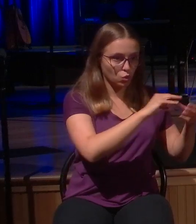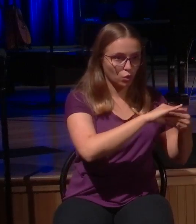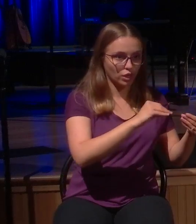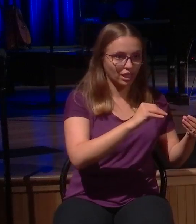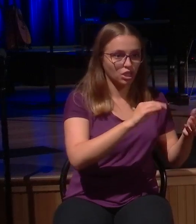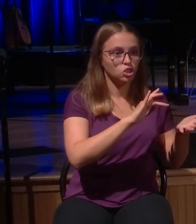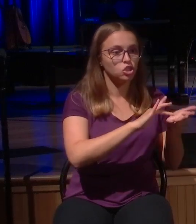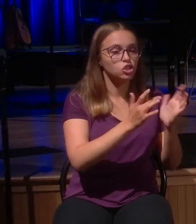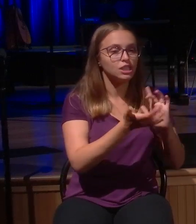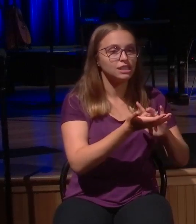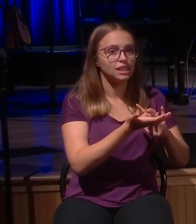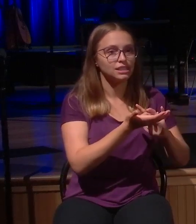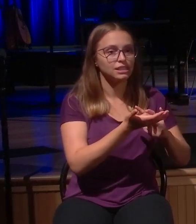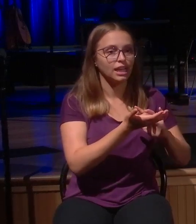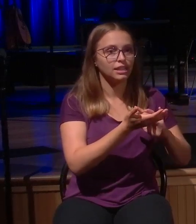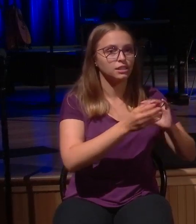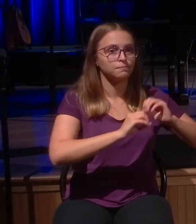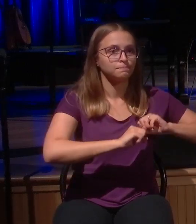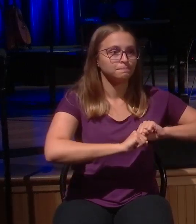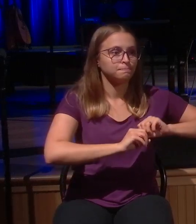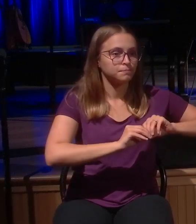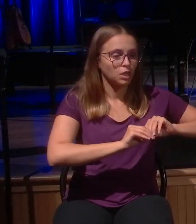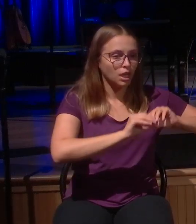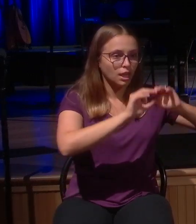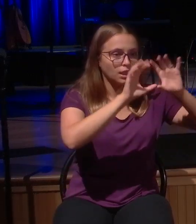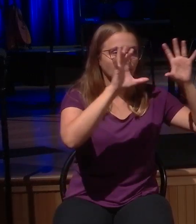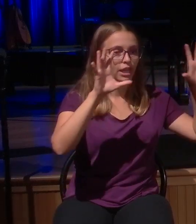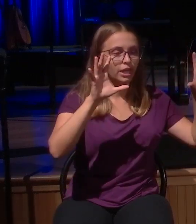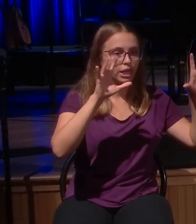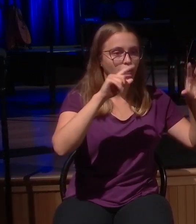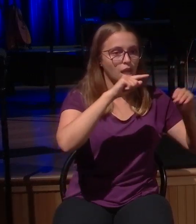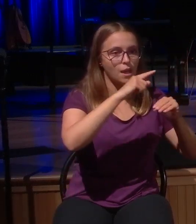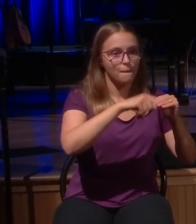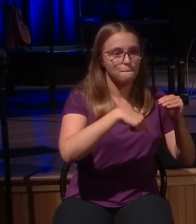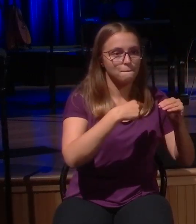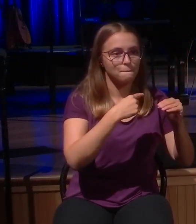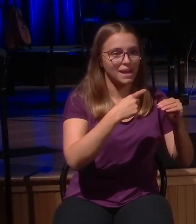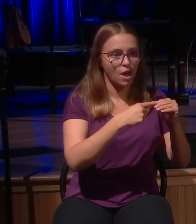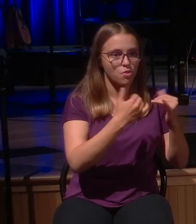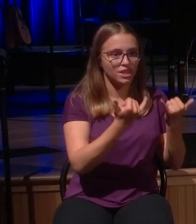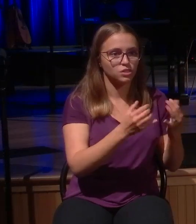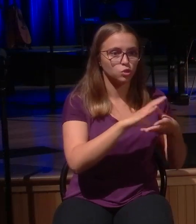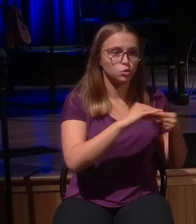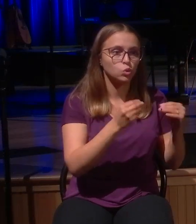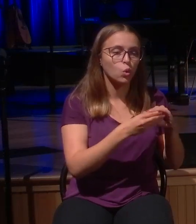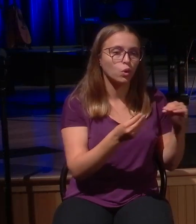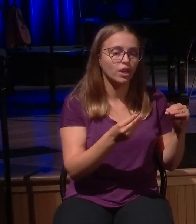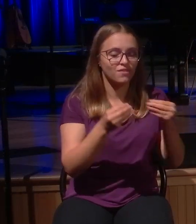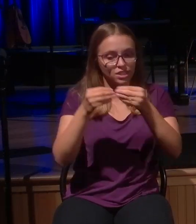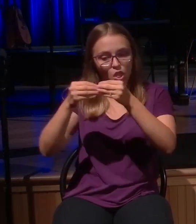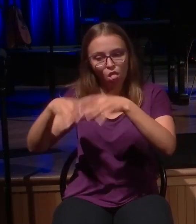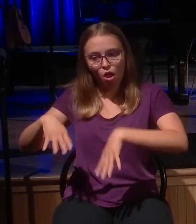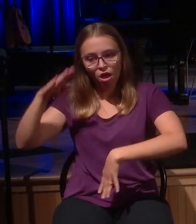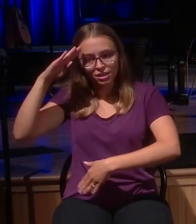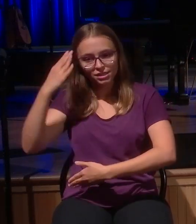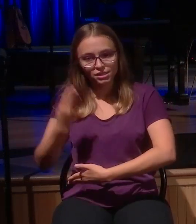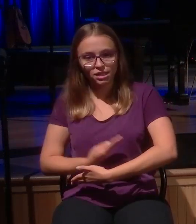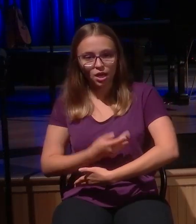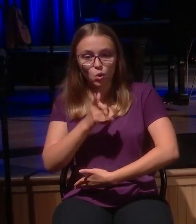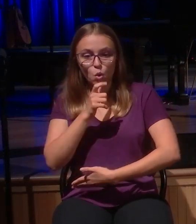portrait as he tells the story about this son, this lost son who becomes a prodigal. New Hope, I want to share with